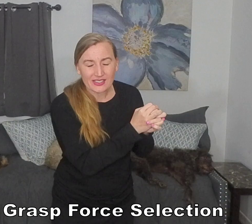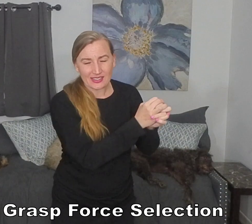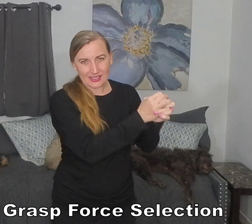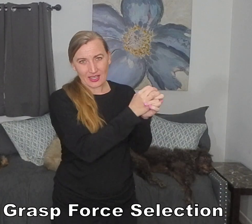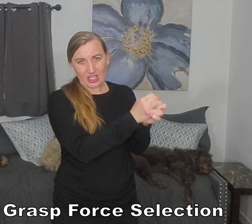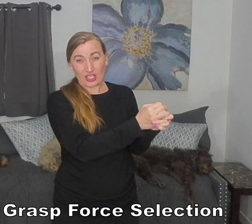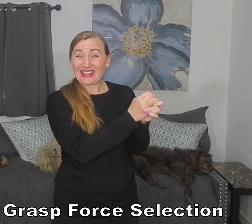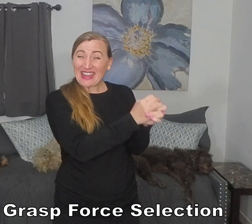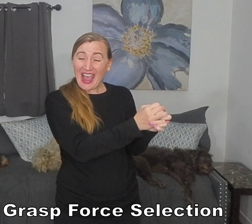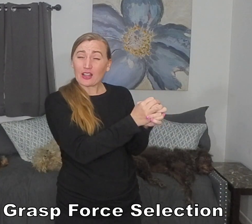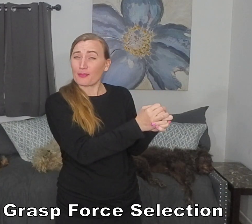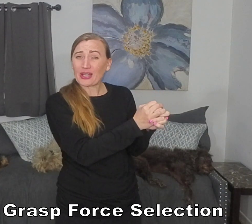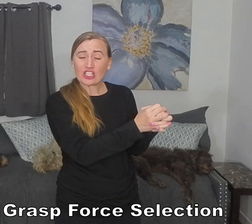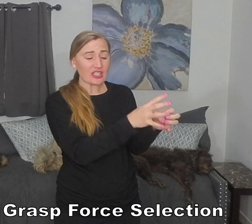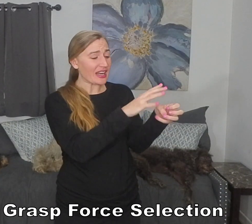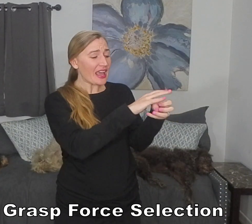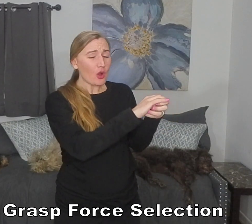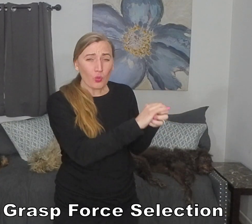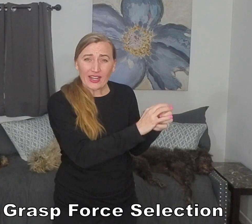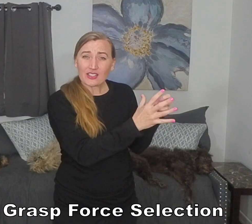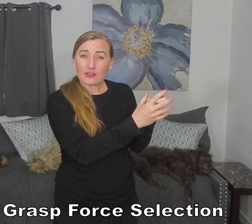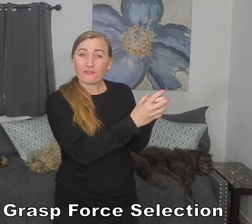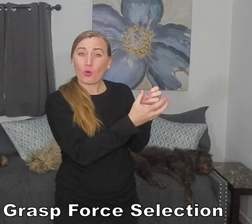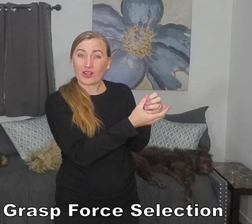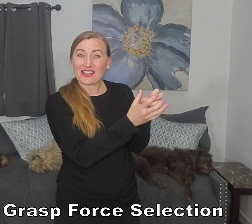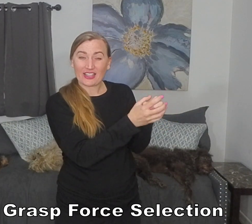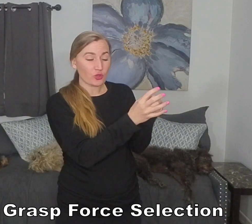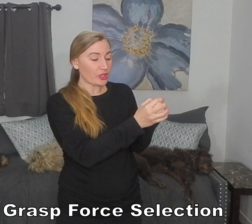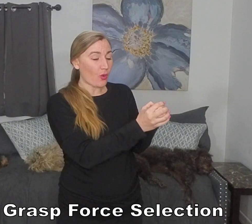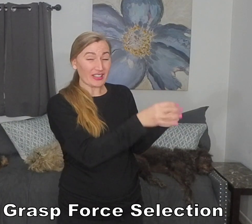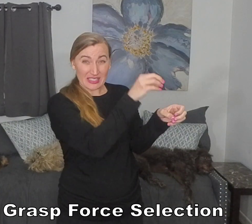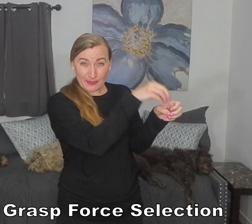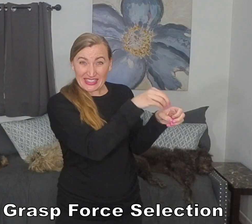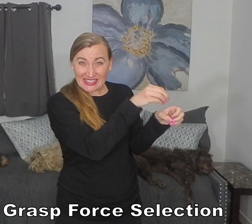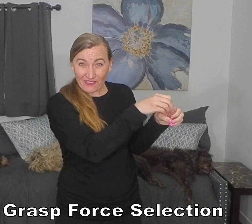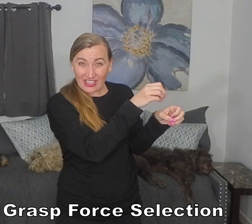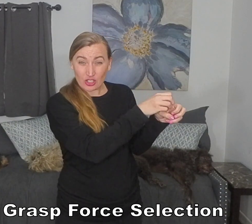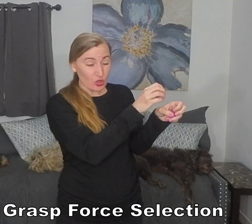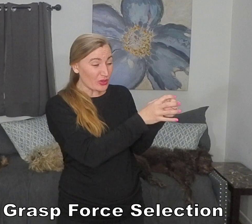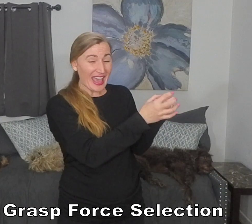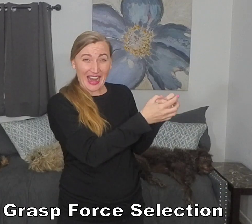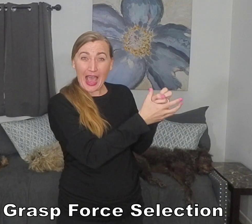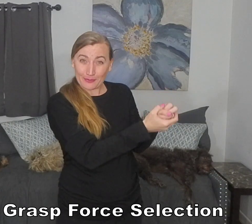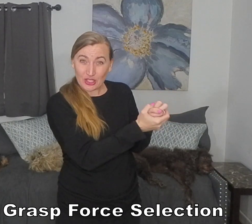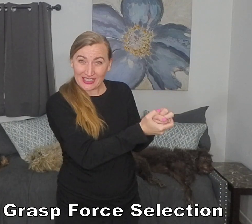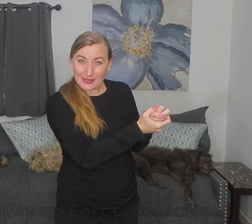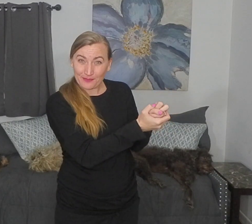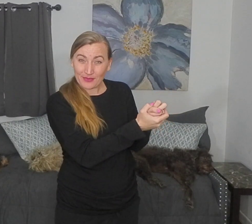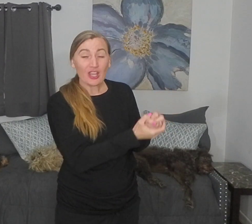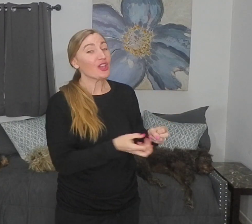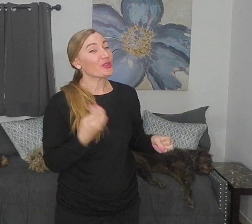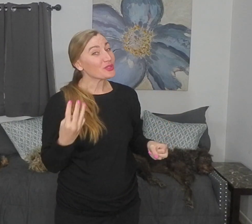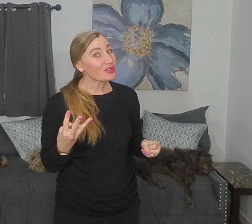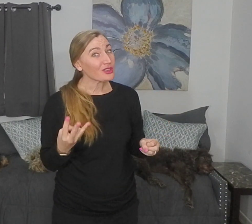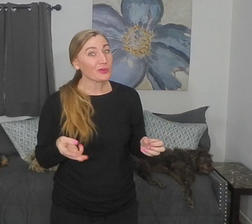selection, the calibration. What is the force that is required specific to that object? Those are the three